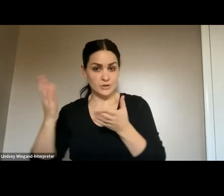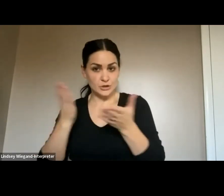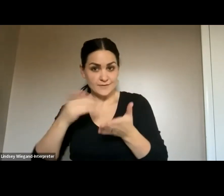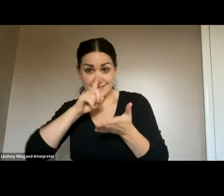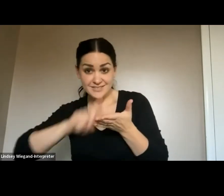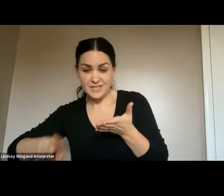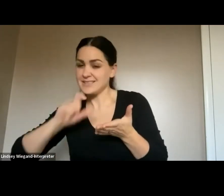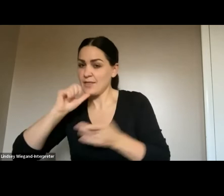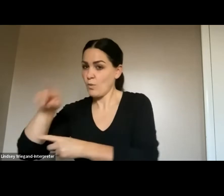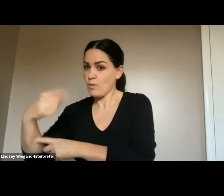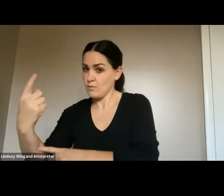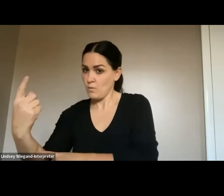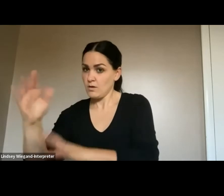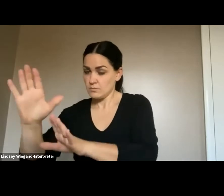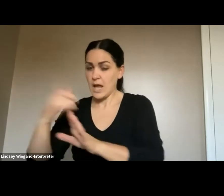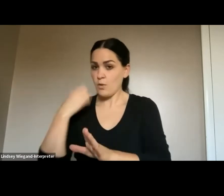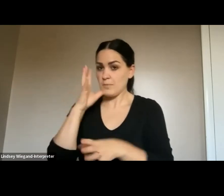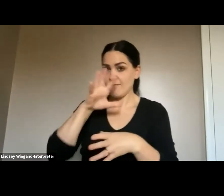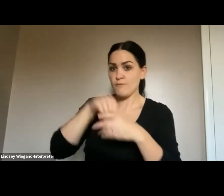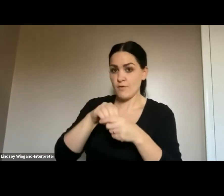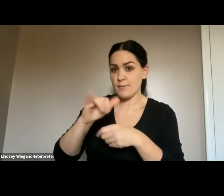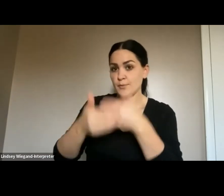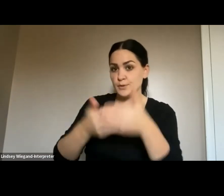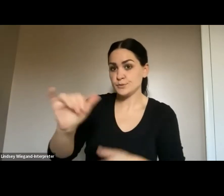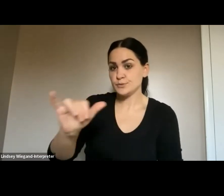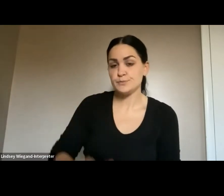only one involved in that process. I will be involved in that process as well.